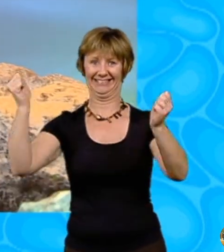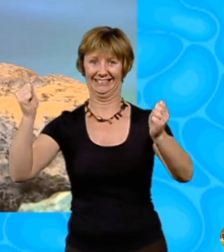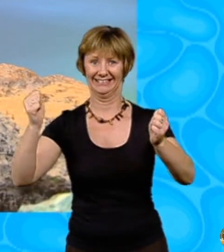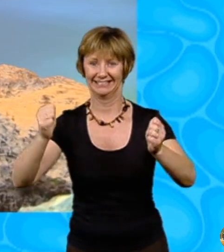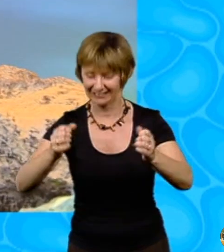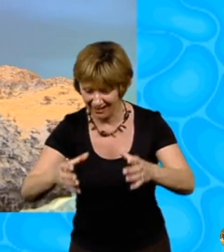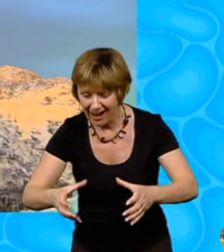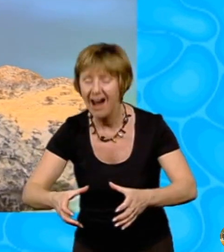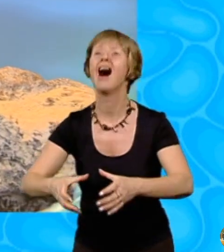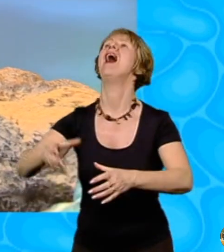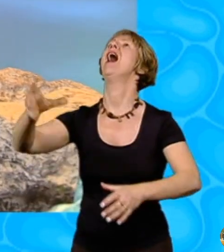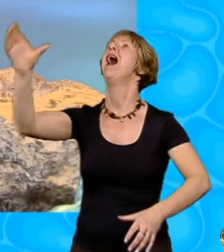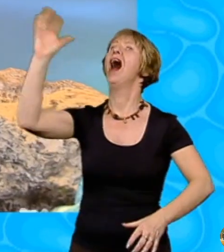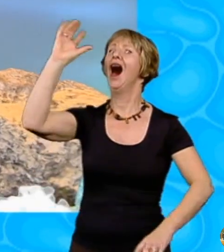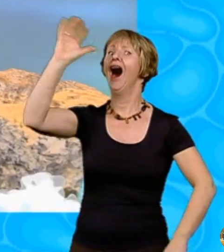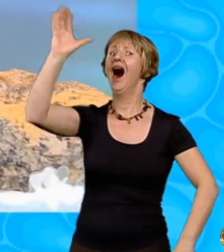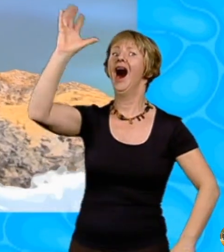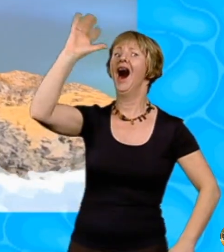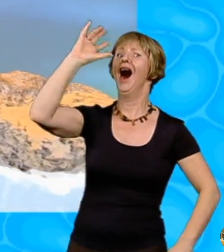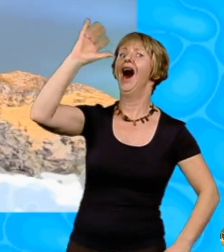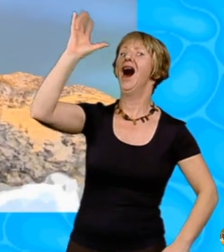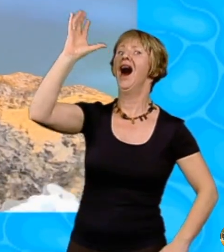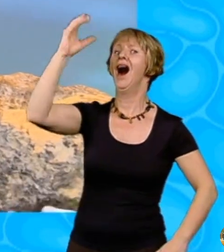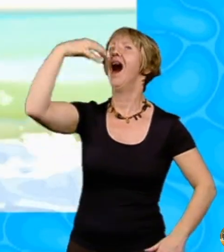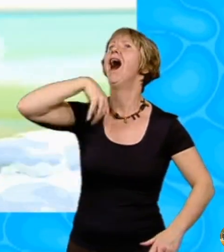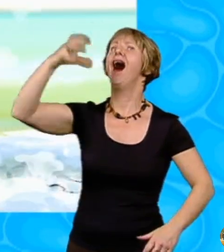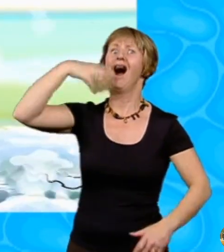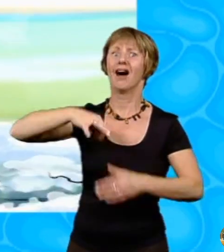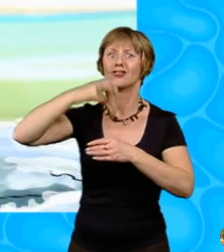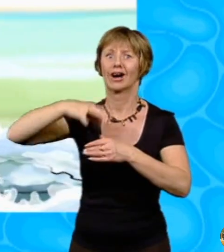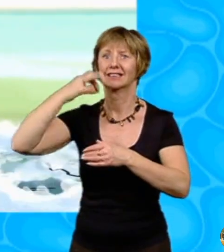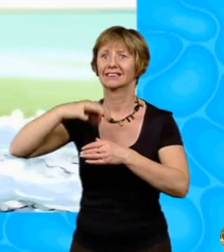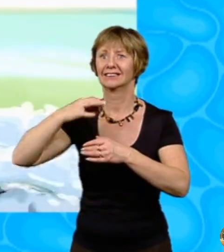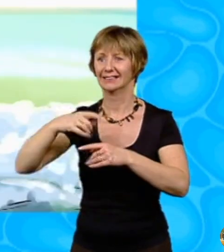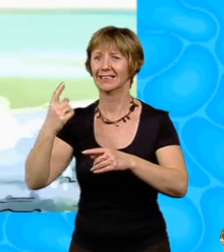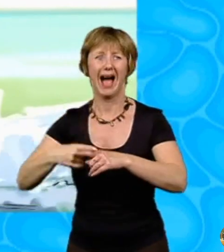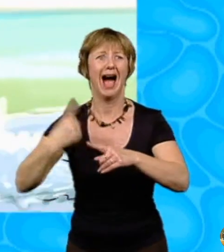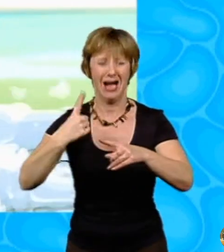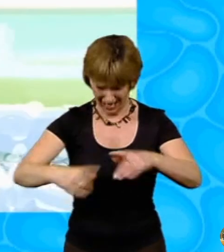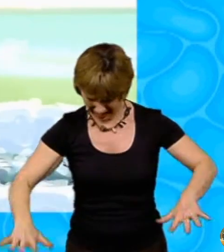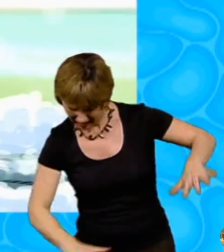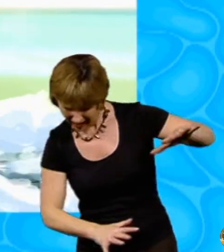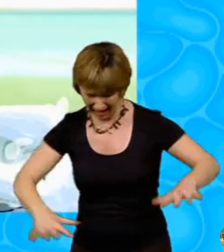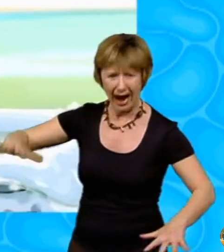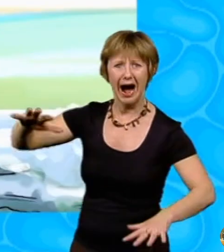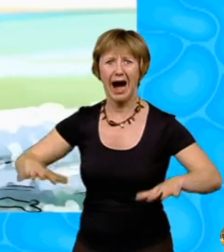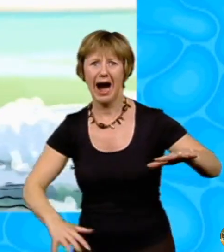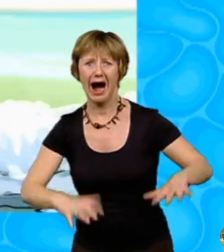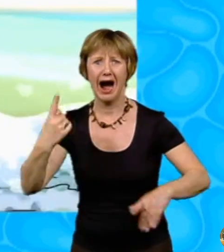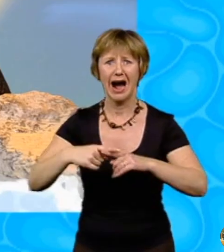Tilting her head back, she let the crisps fall into her mouth. Hurry! I shouted. The sea charged